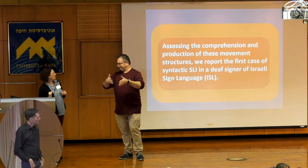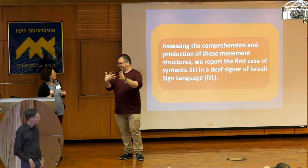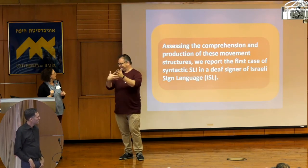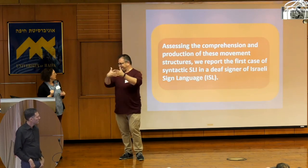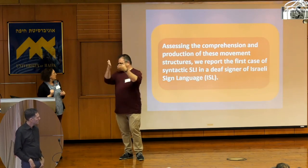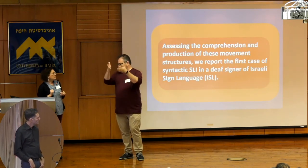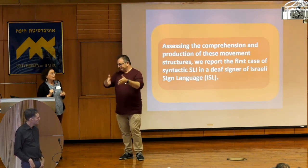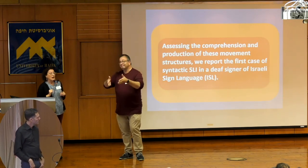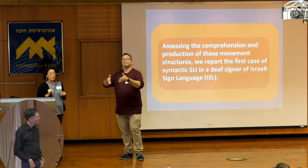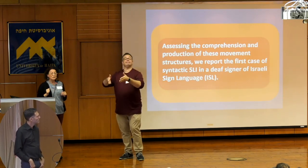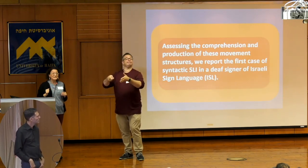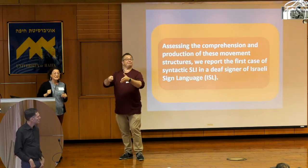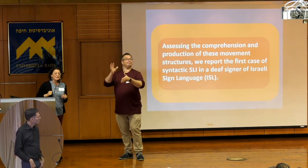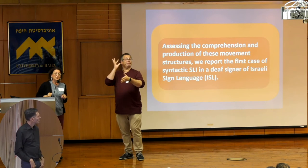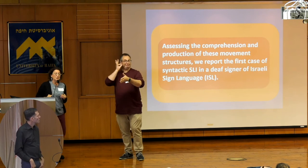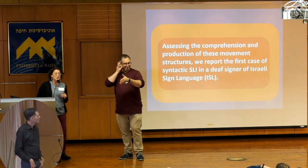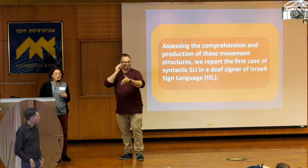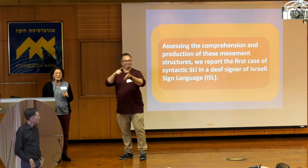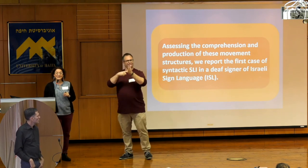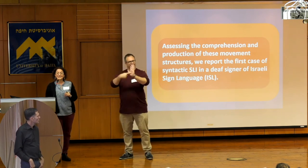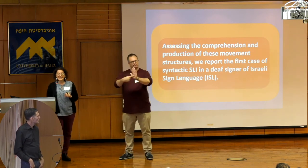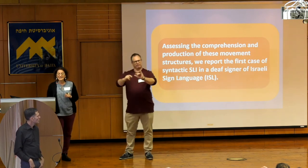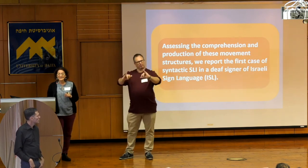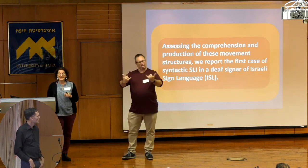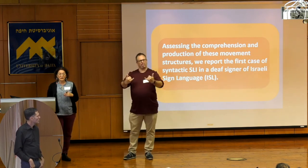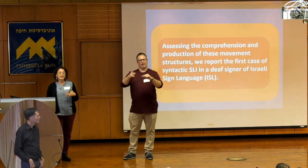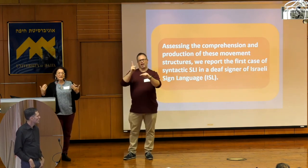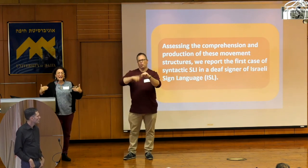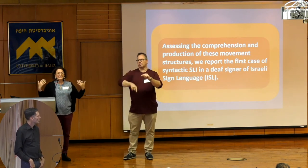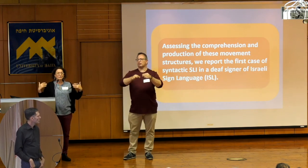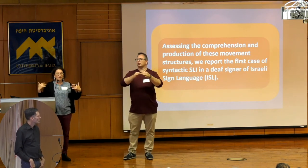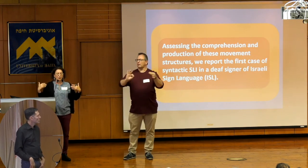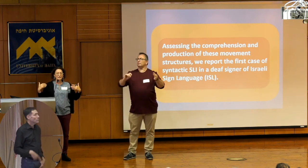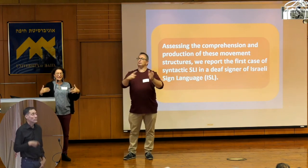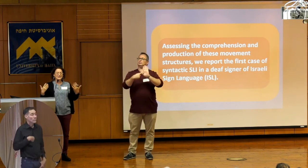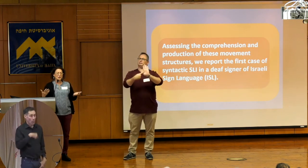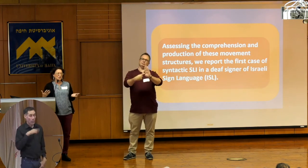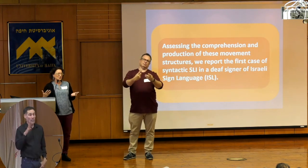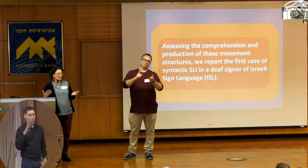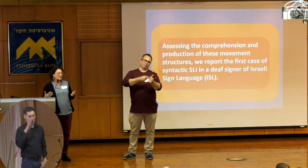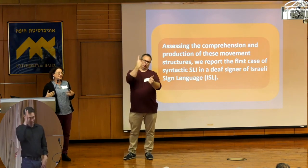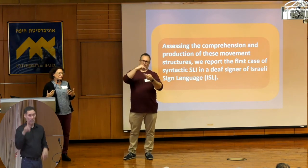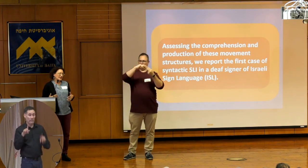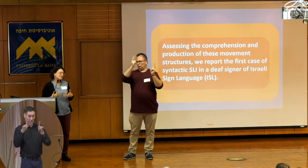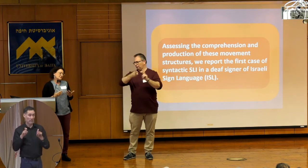So what we did was using the tests that we created before that I showed you to test